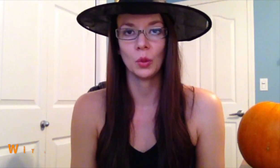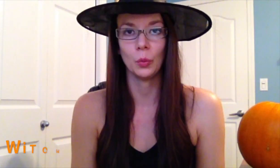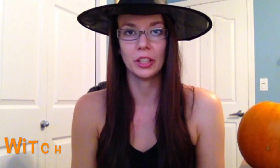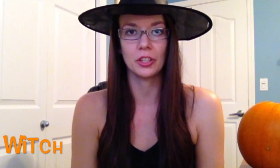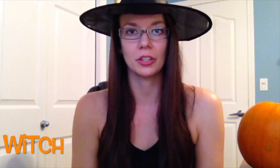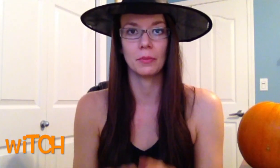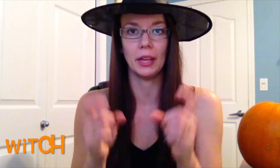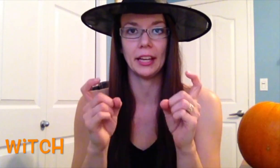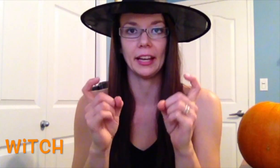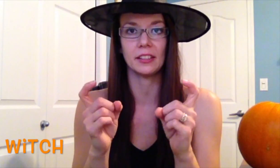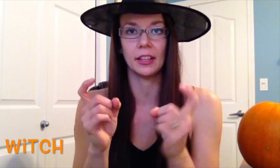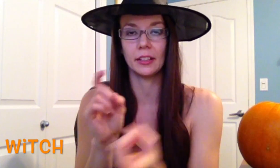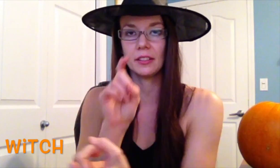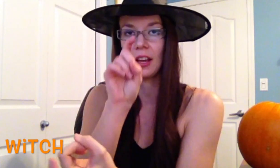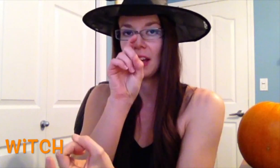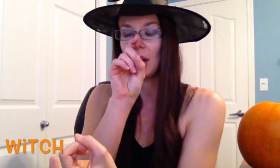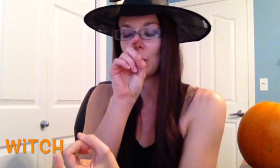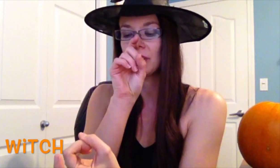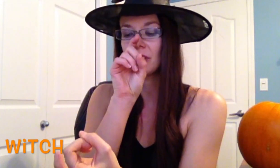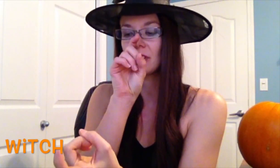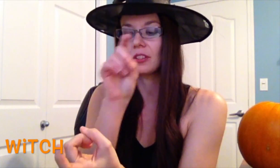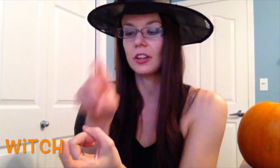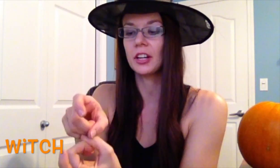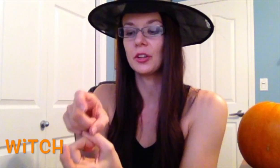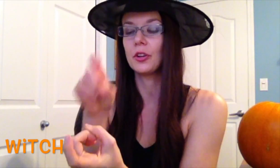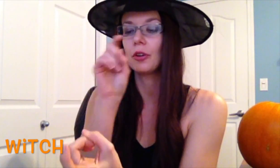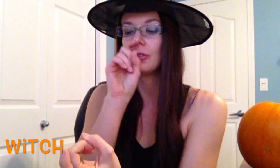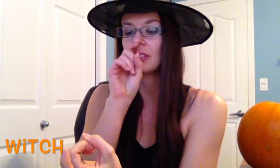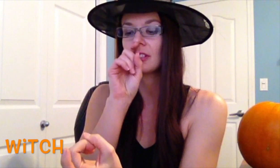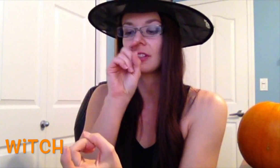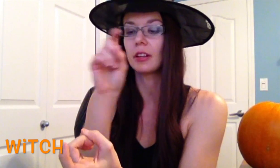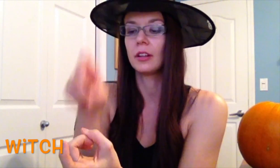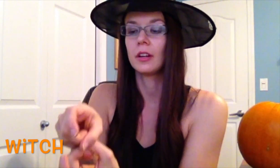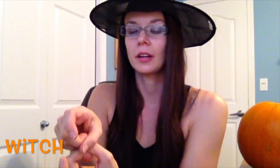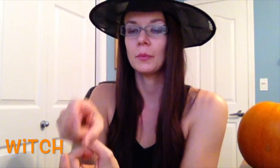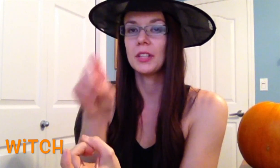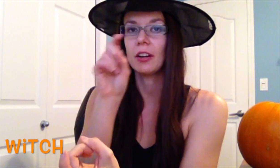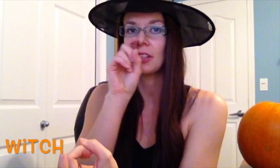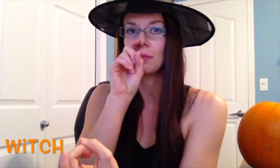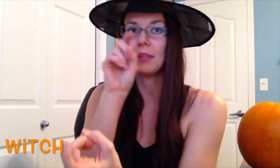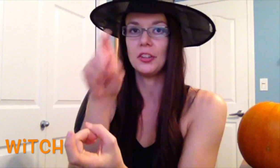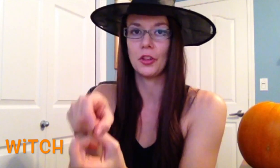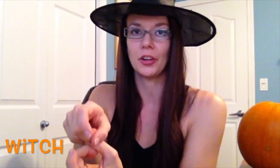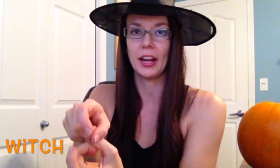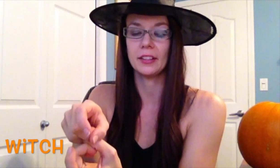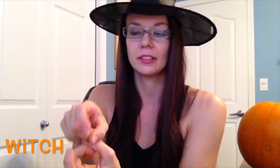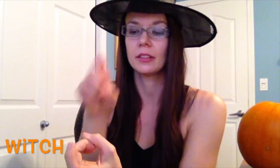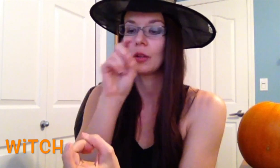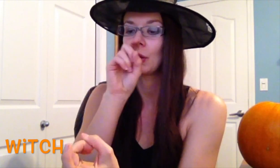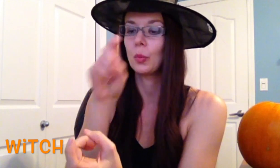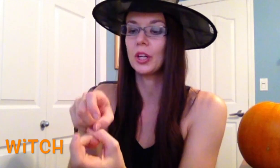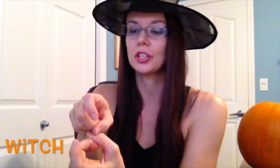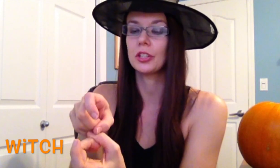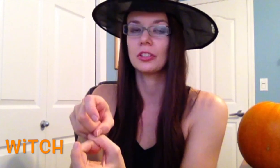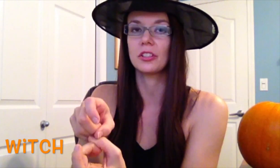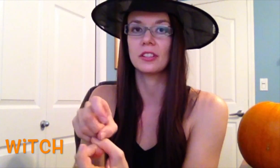Witch. Make X hands. And one's going to start at your nose, and it's going to come down and meet your other hand. Witch. Just